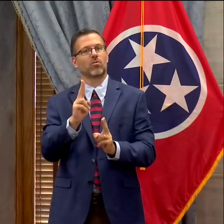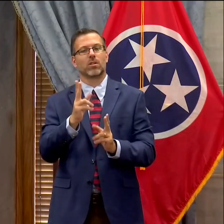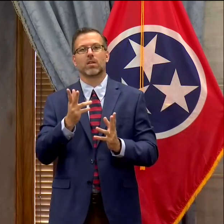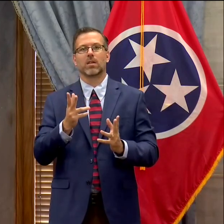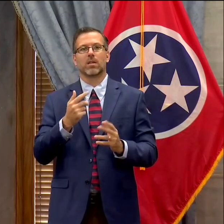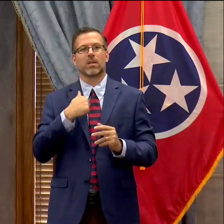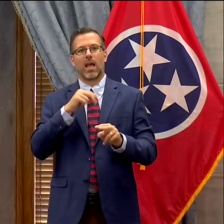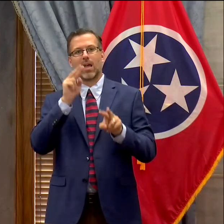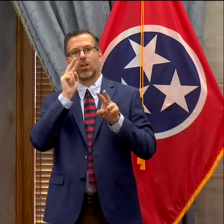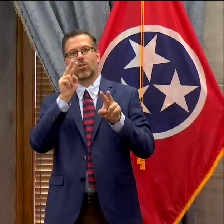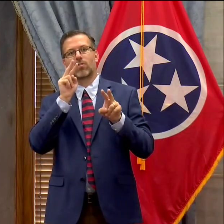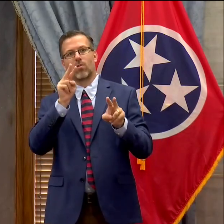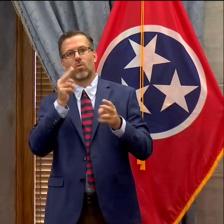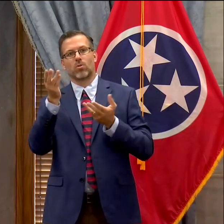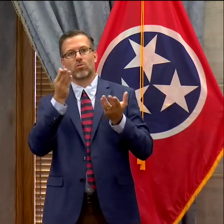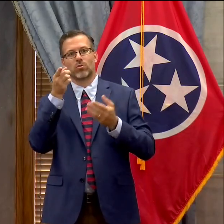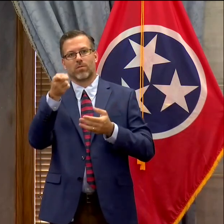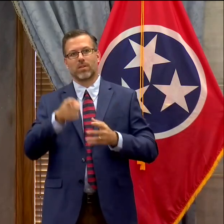forward to the opportunity to serve there.